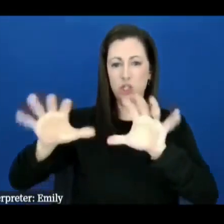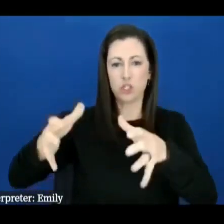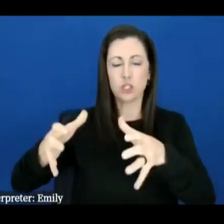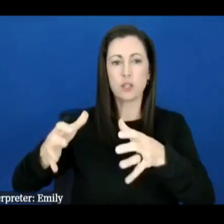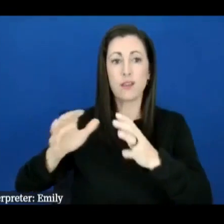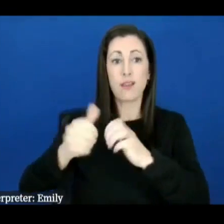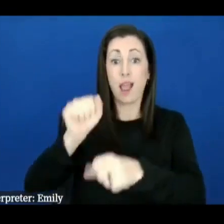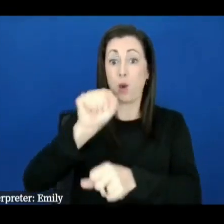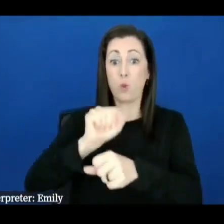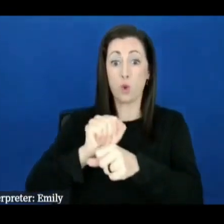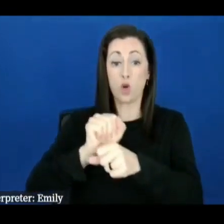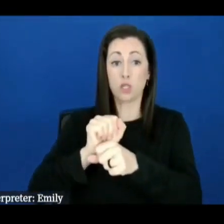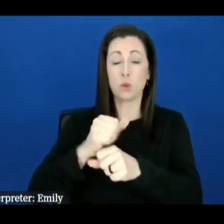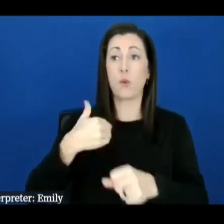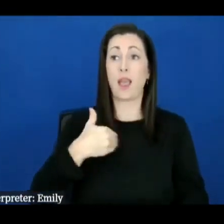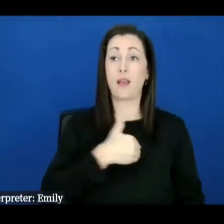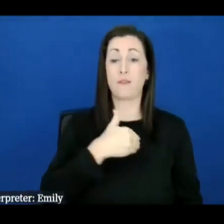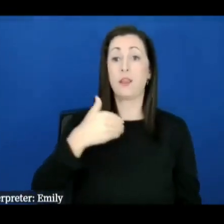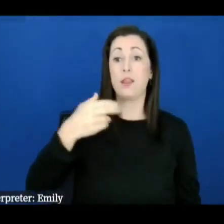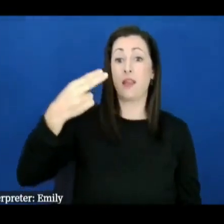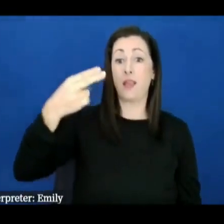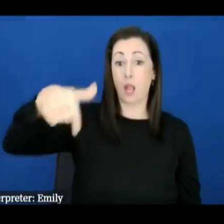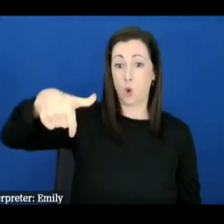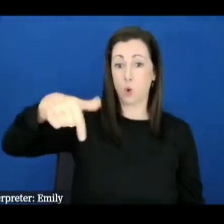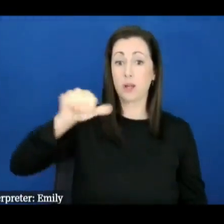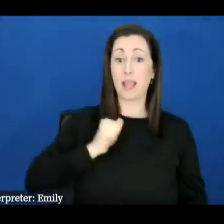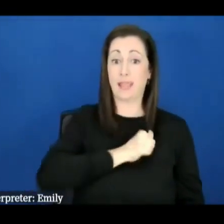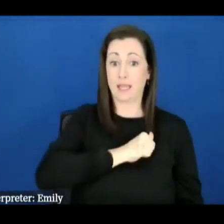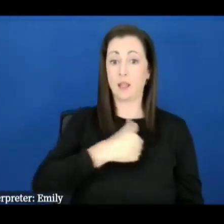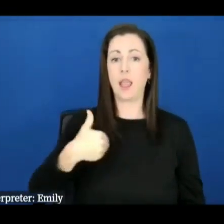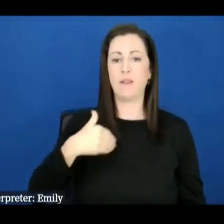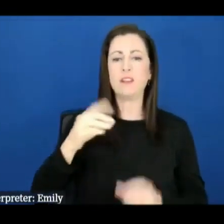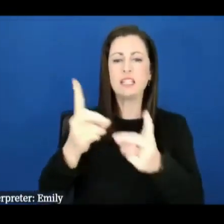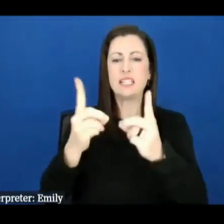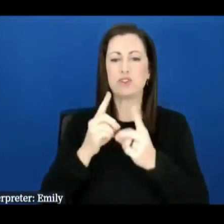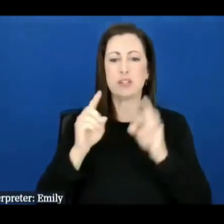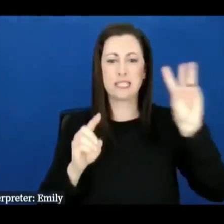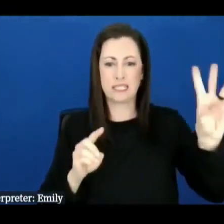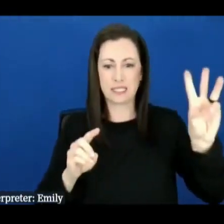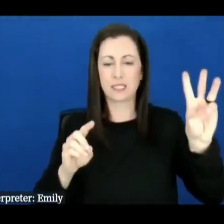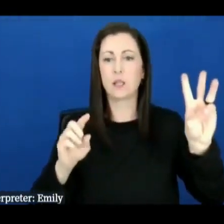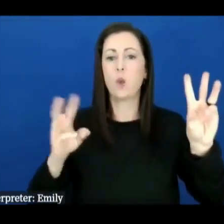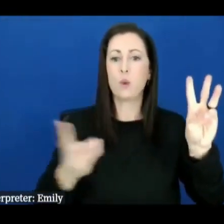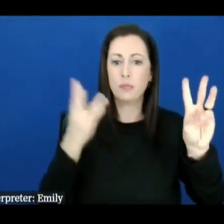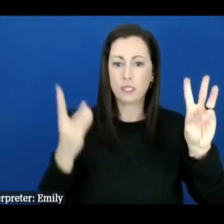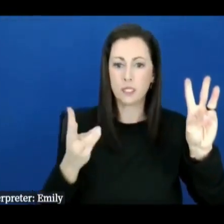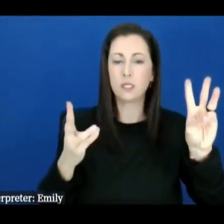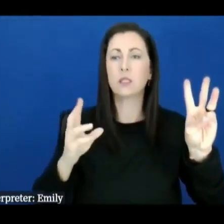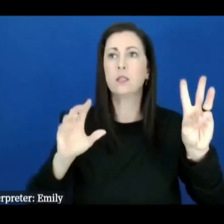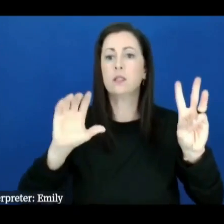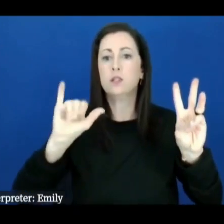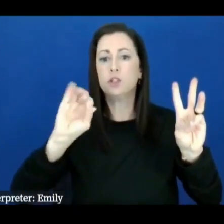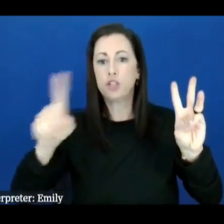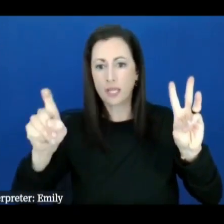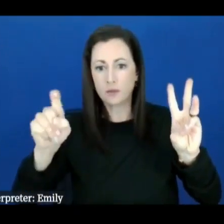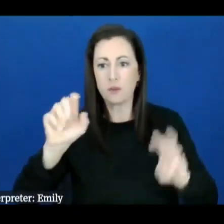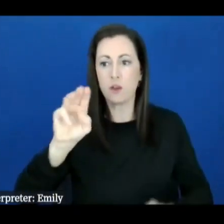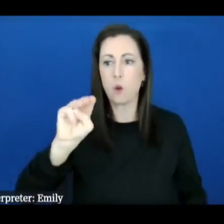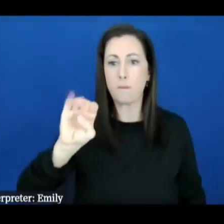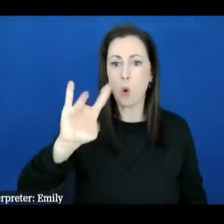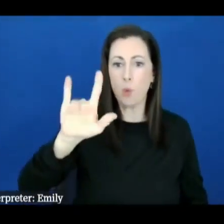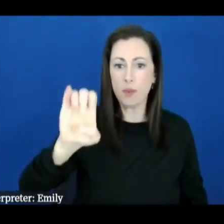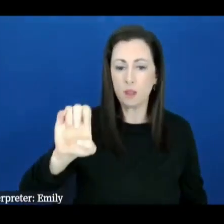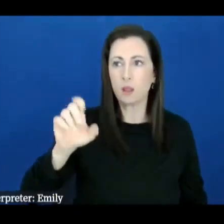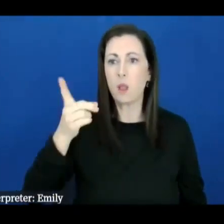headquarters in Atlanta we have six districts from Wilmington Charleston Savannah Jacksonville Mobile and out in Puerto Rico